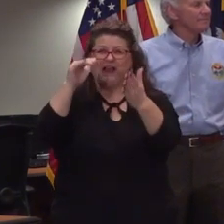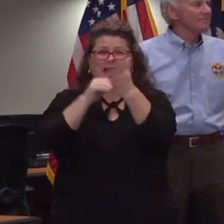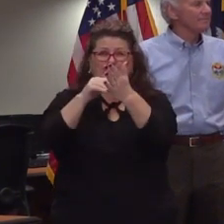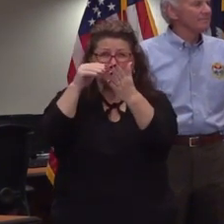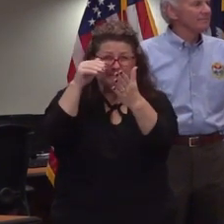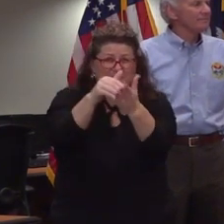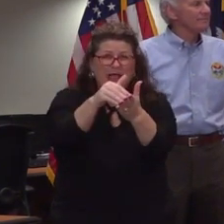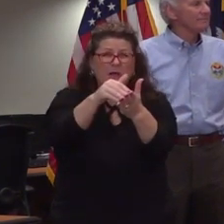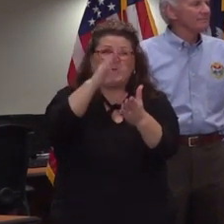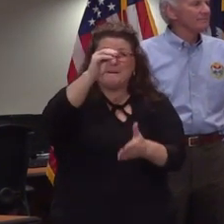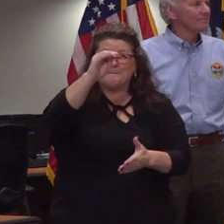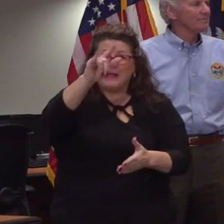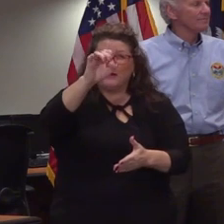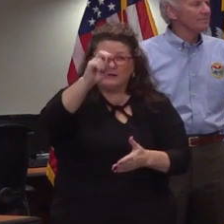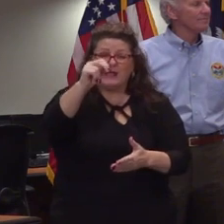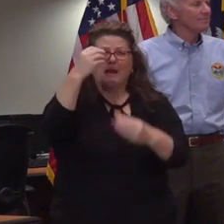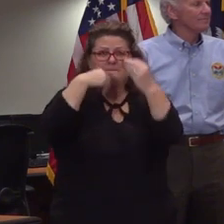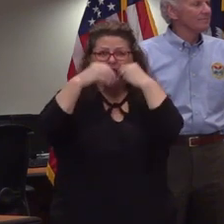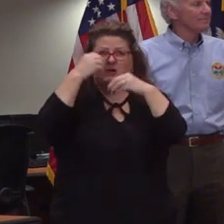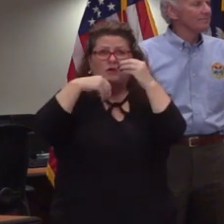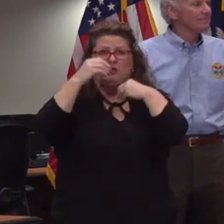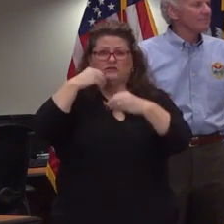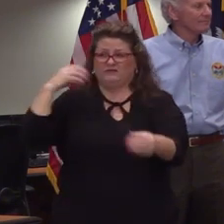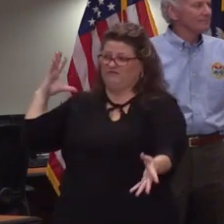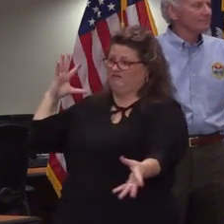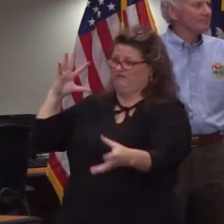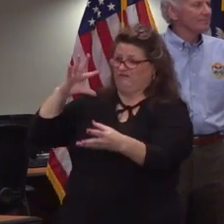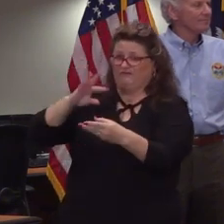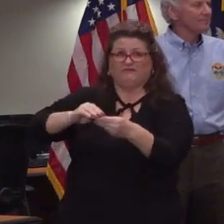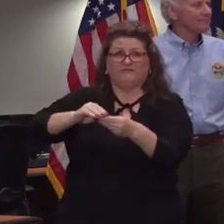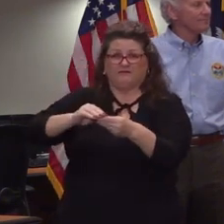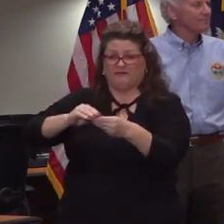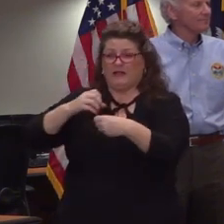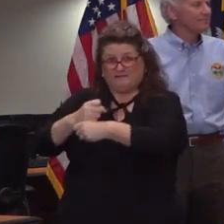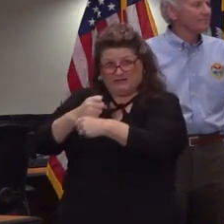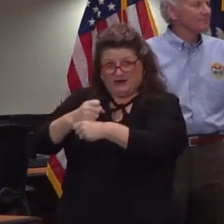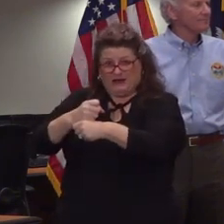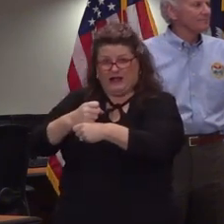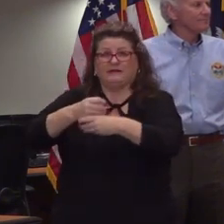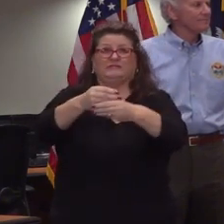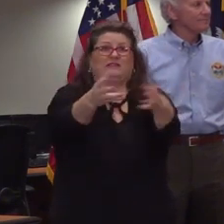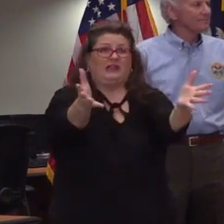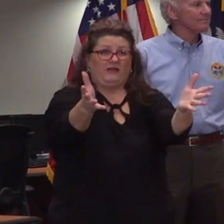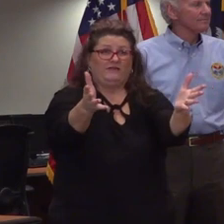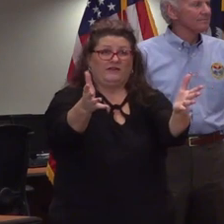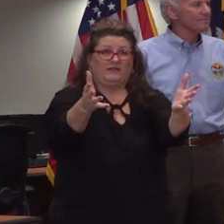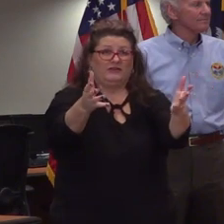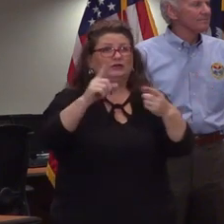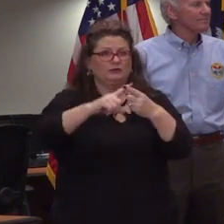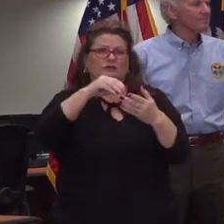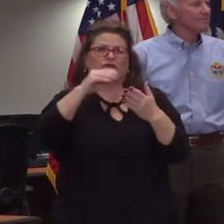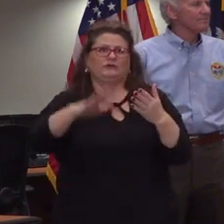of today not only have they been prepared but they have been delivered so a special thank you to our cafeteria workers